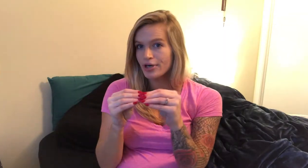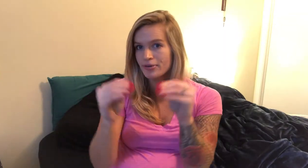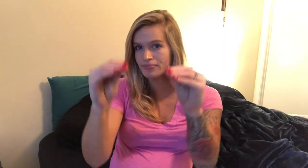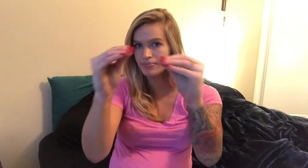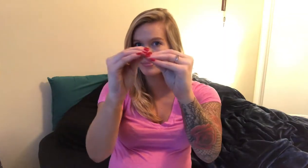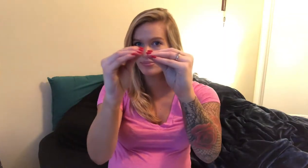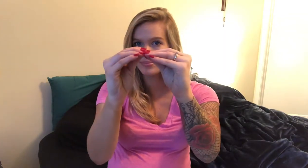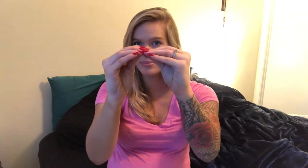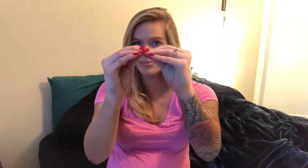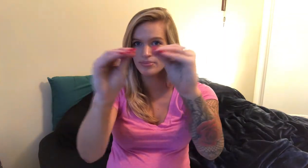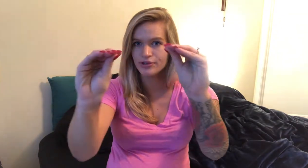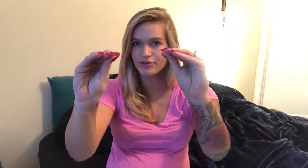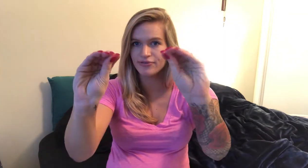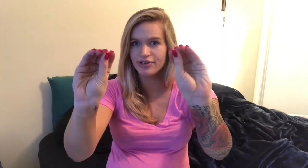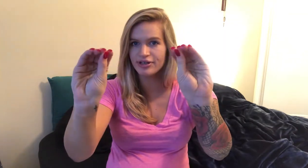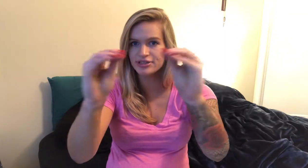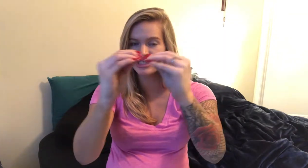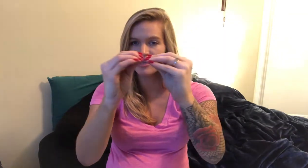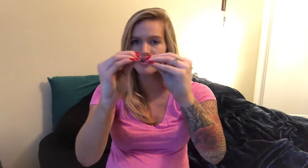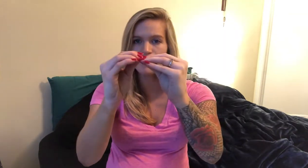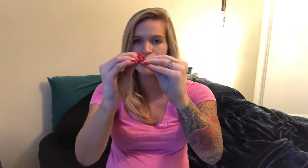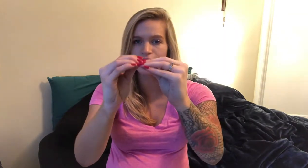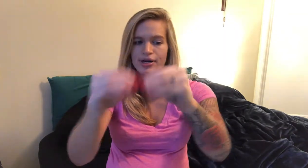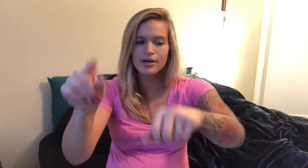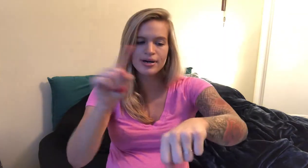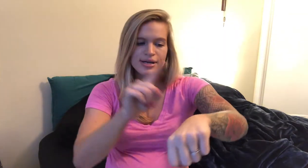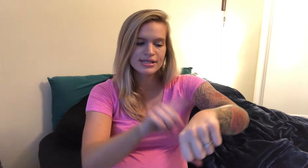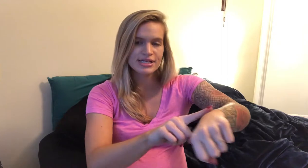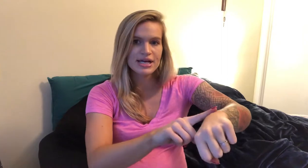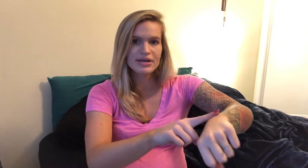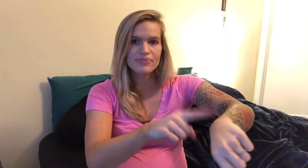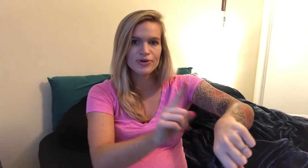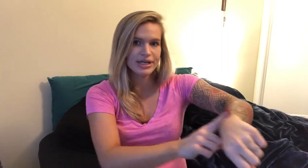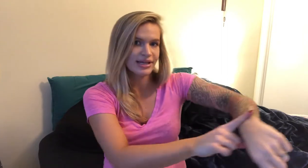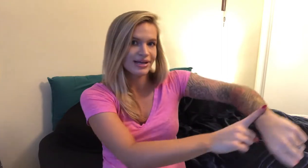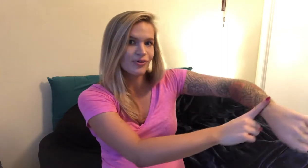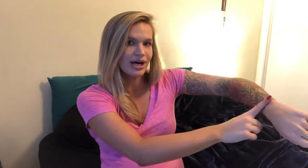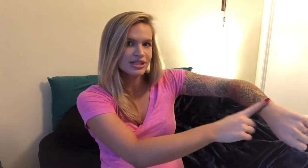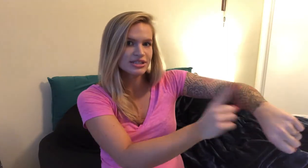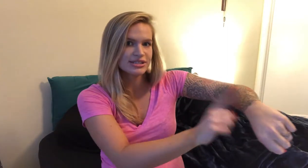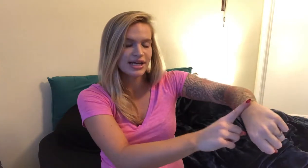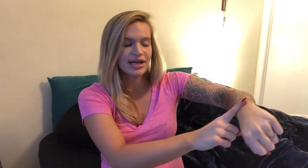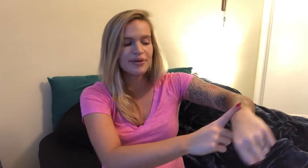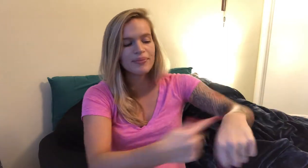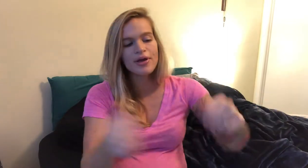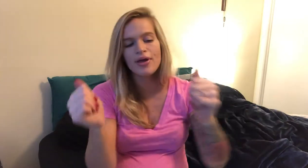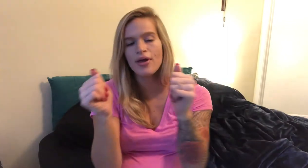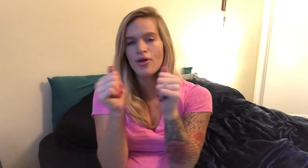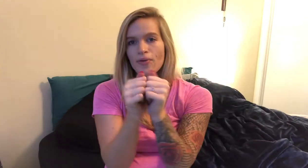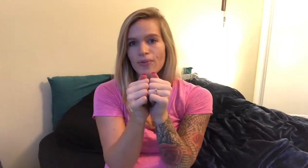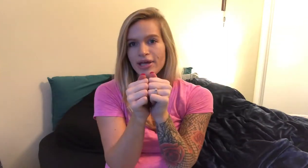put your fingers together more time point like a watch time with